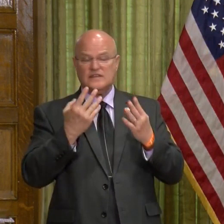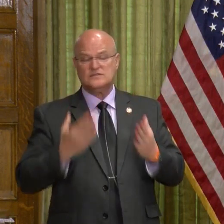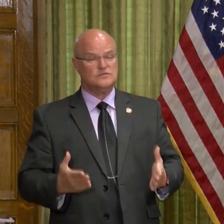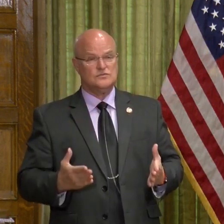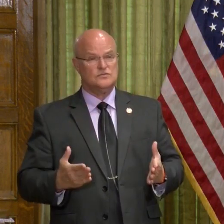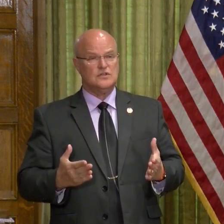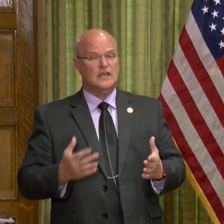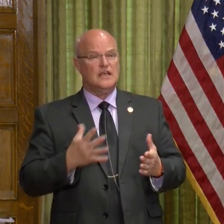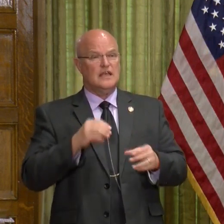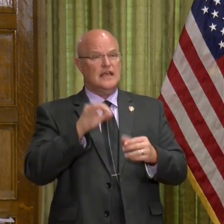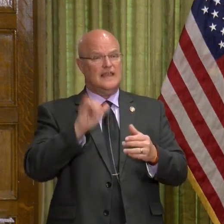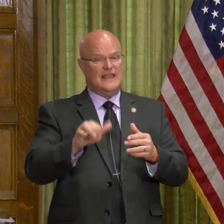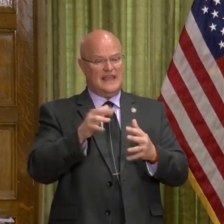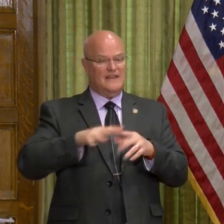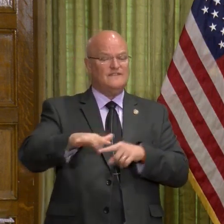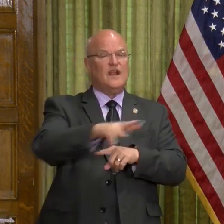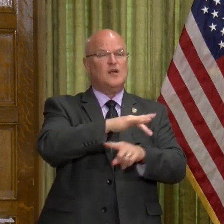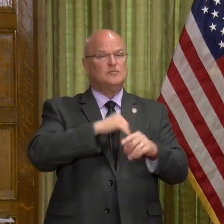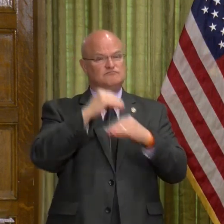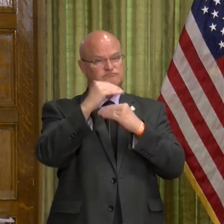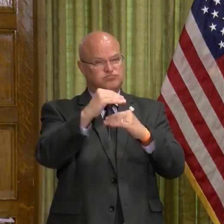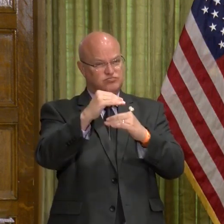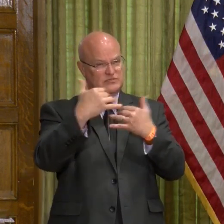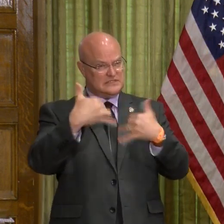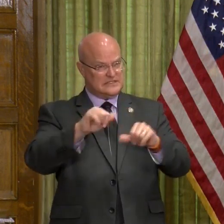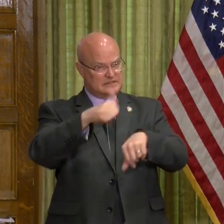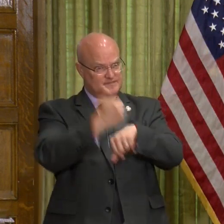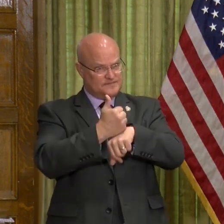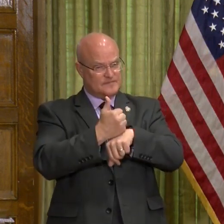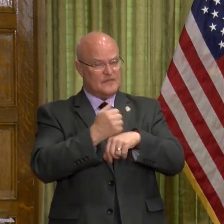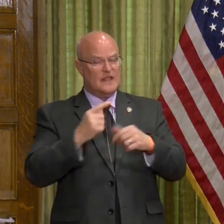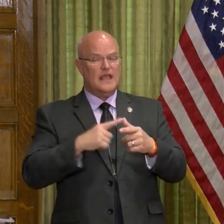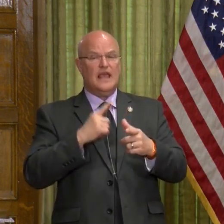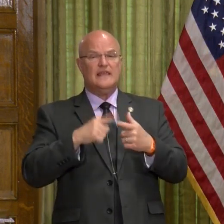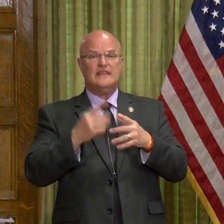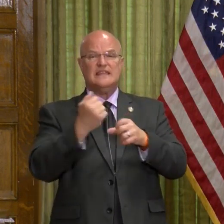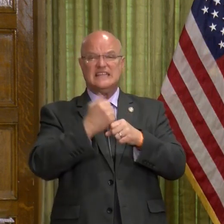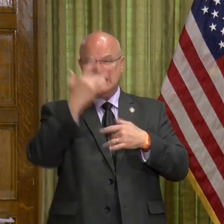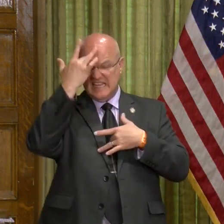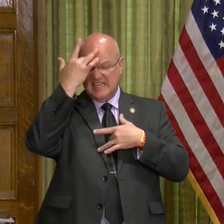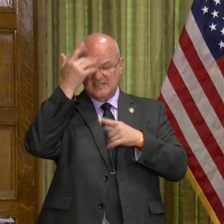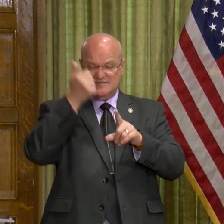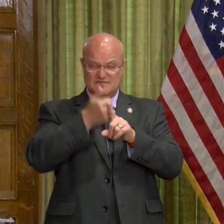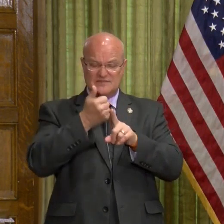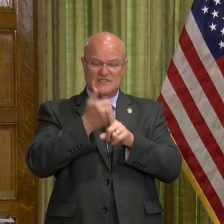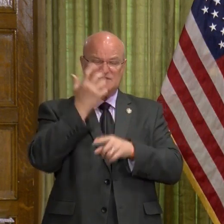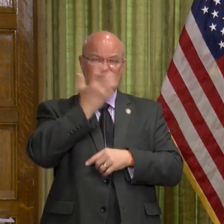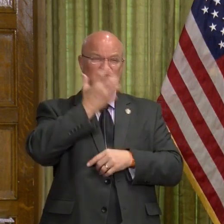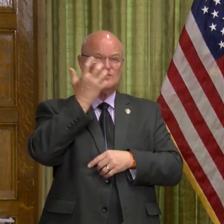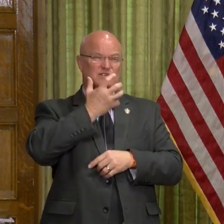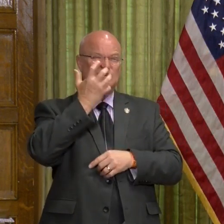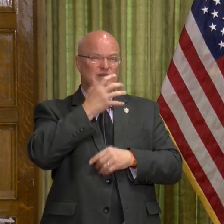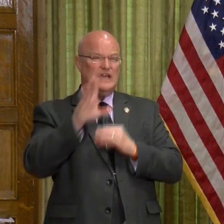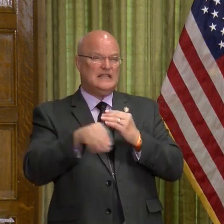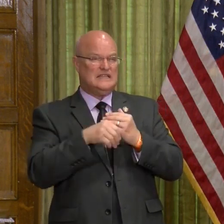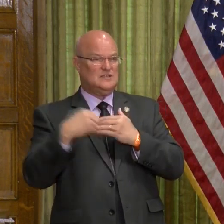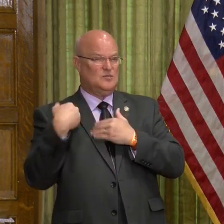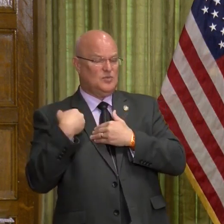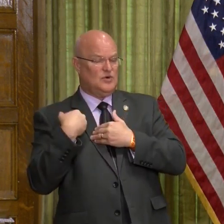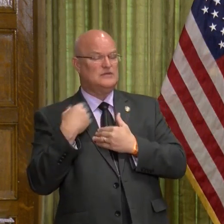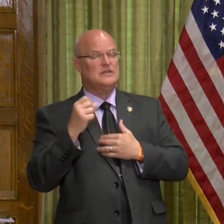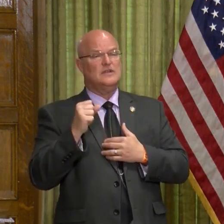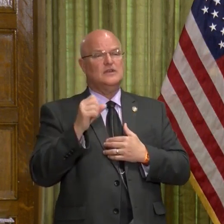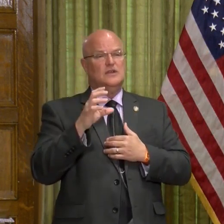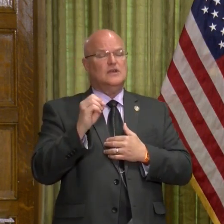in that environment, that restriction is still in place, and then to get ill is an additional burden. And